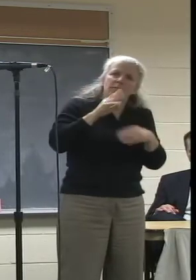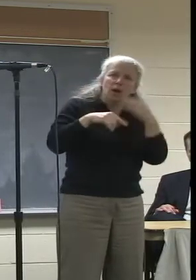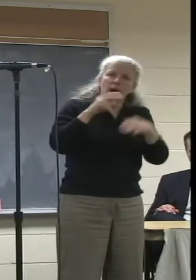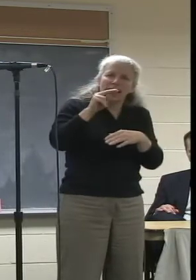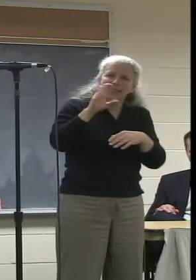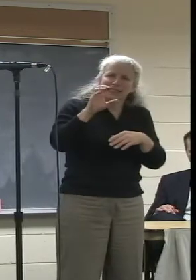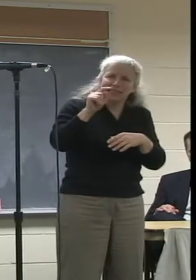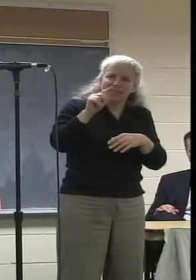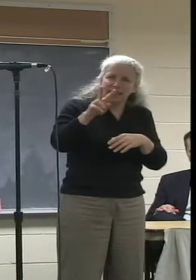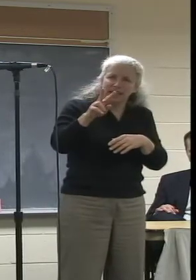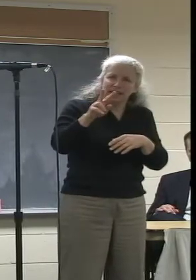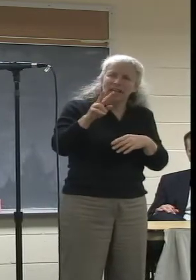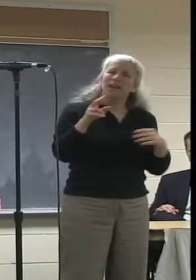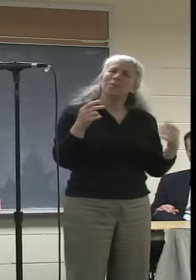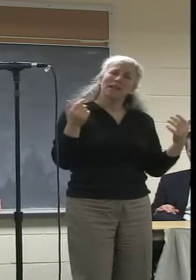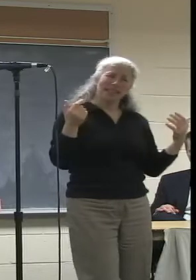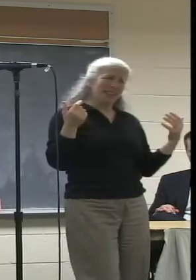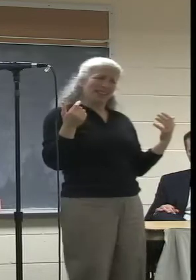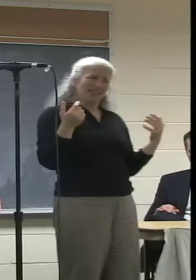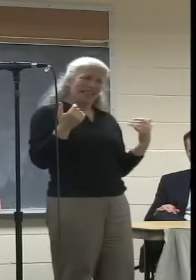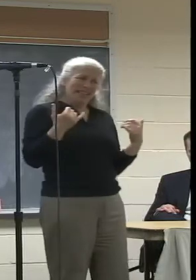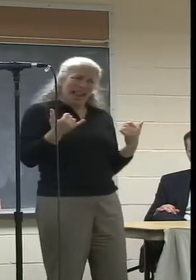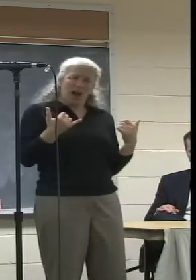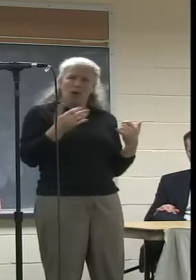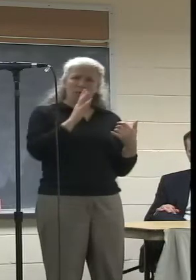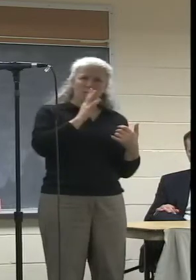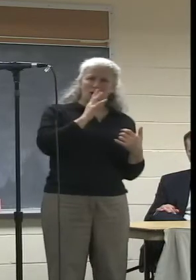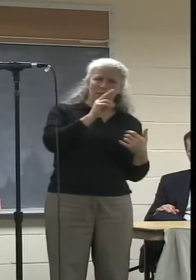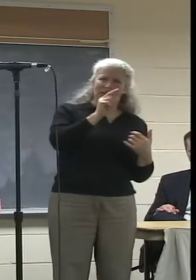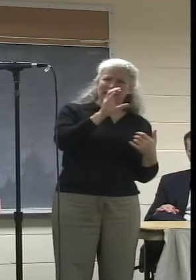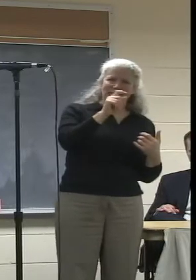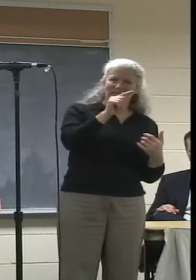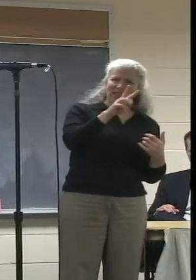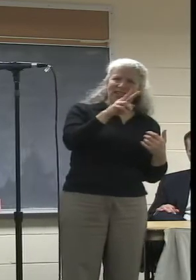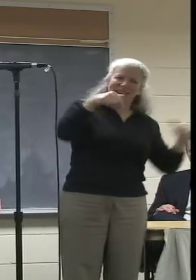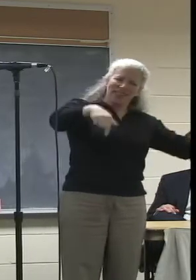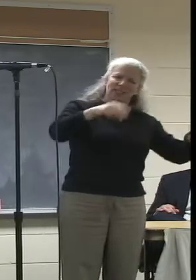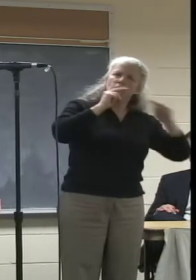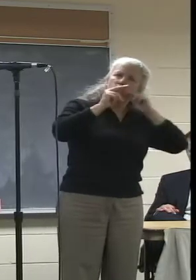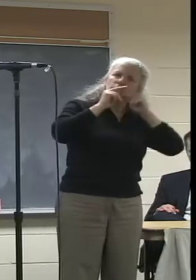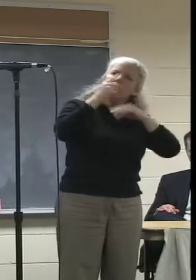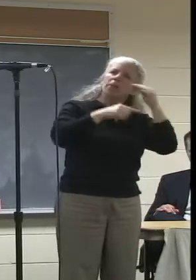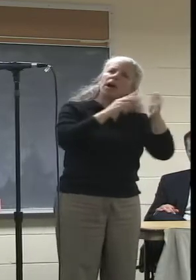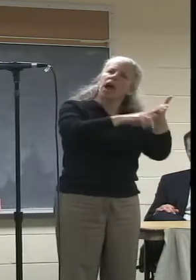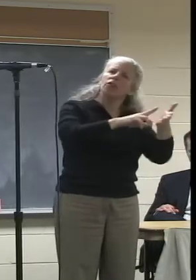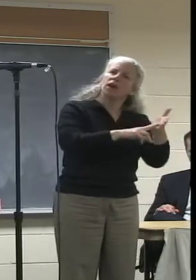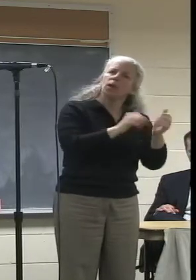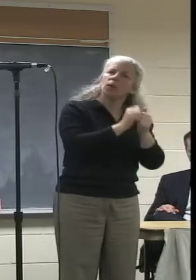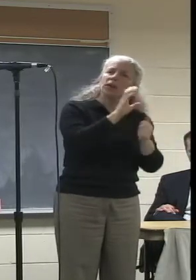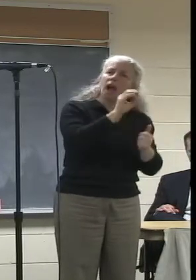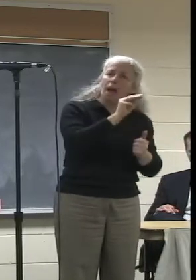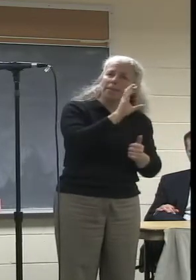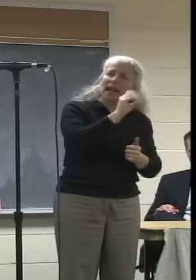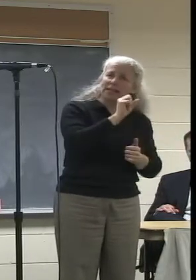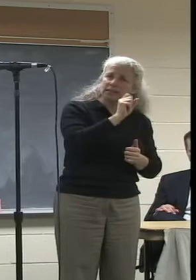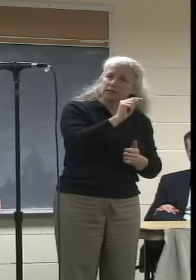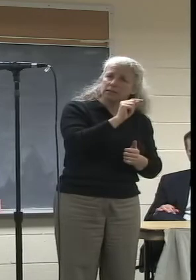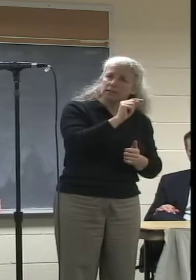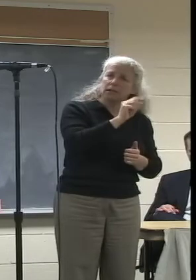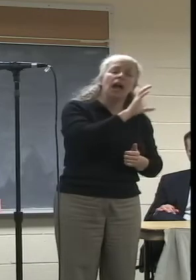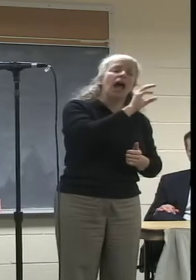is really the Comcast license ascertainment hearing. And so Comcast gives $400,000 to NCTV.